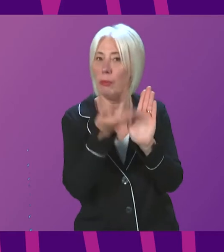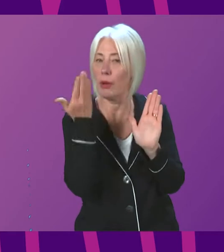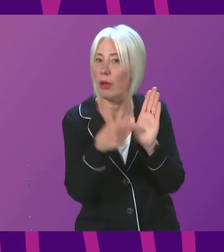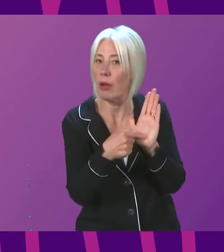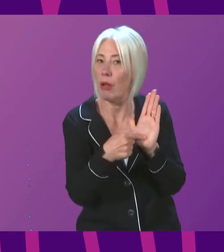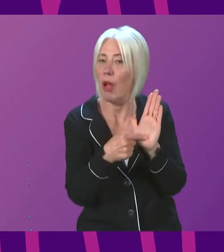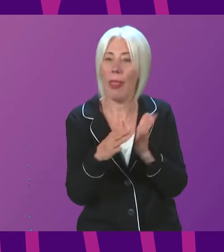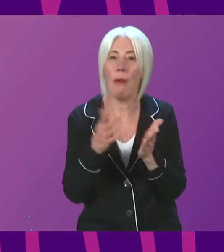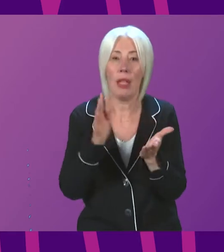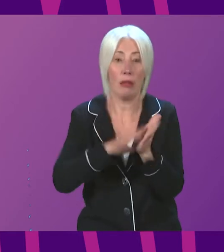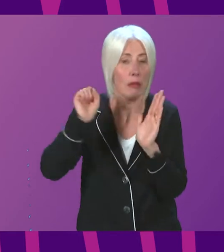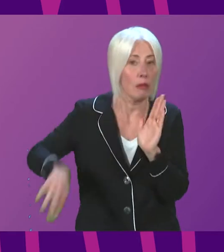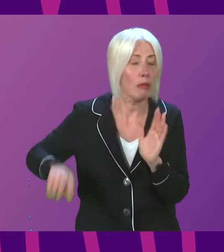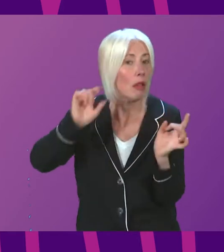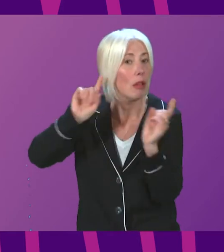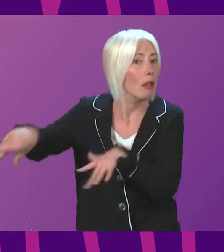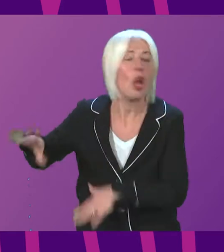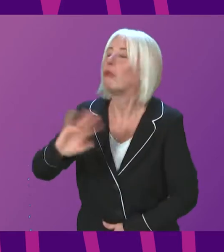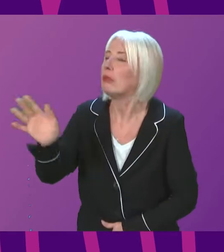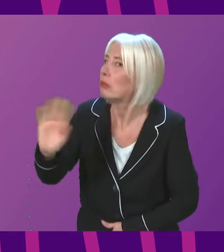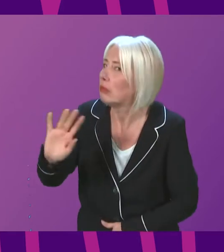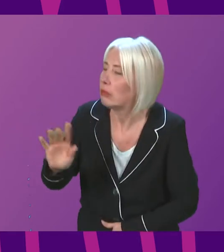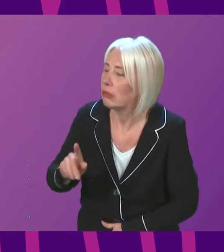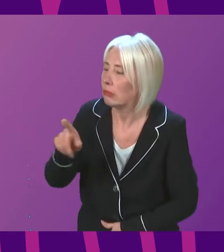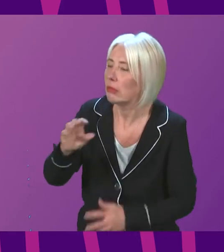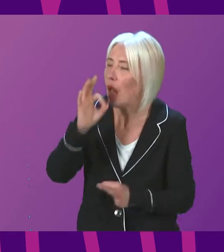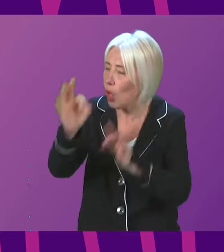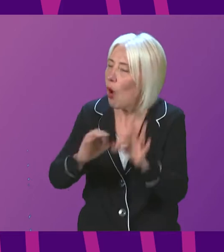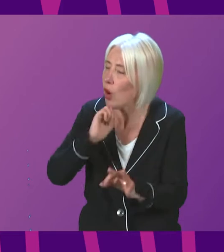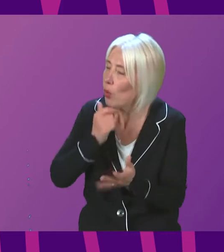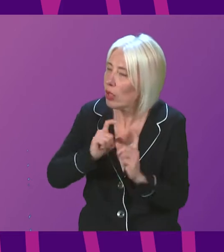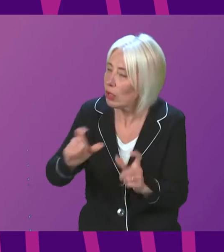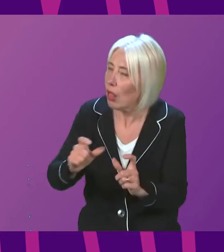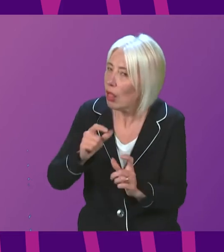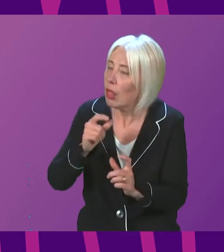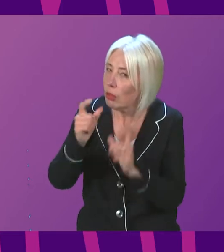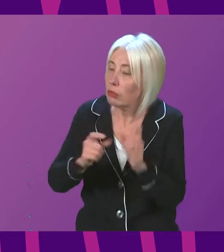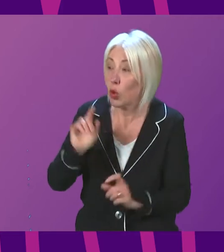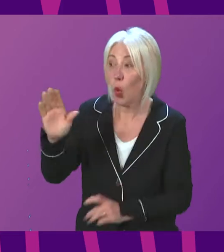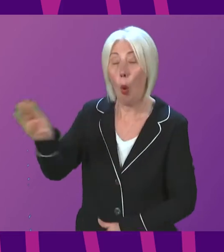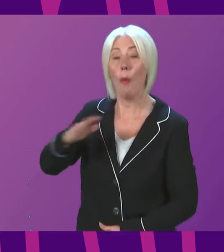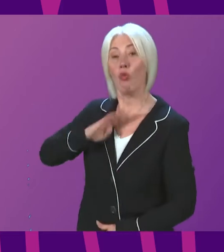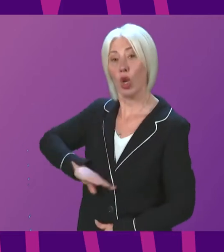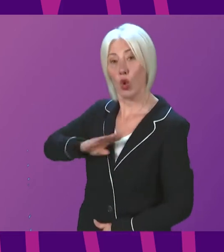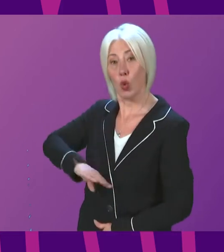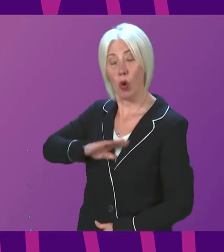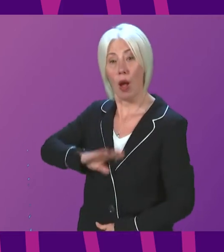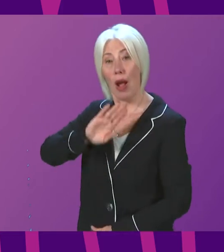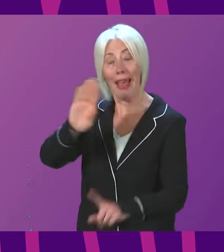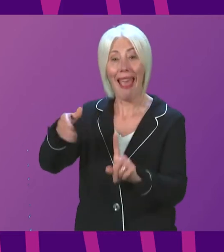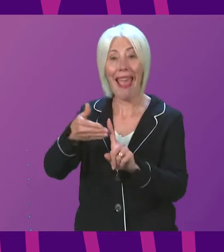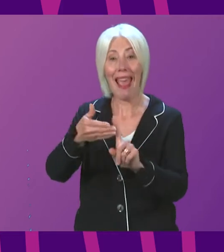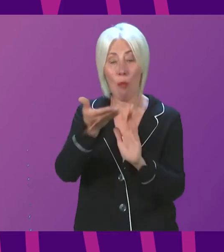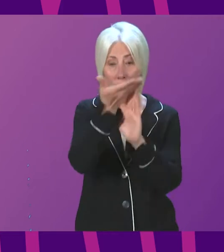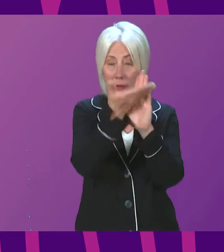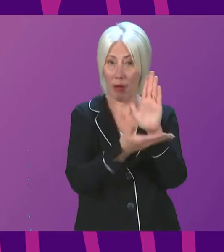say it is off limits to the inquiry. So, I hope that reassures Tess White that the intention behind the writing of